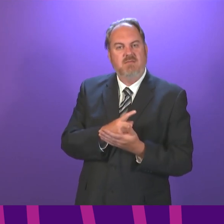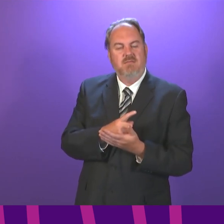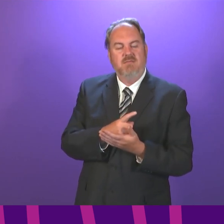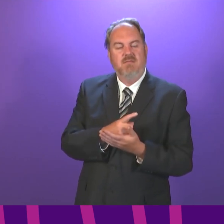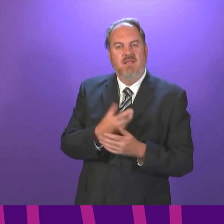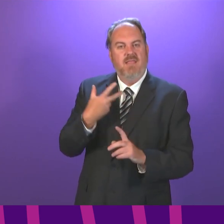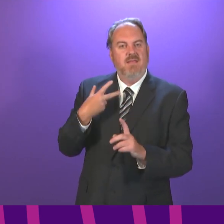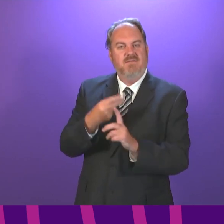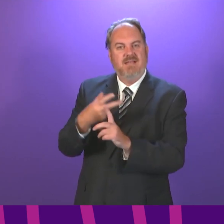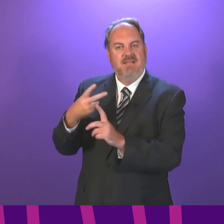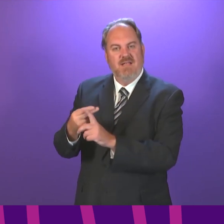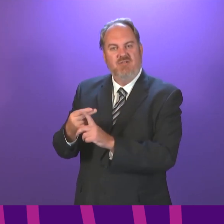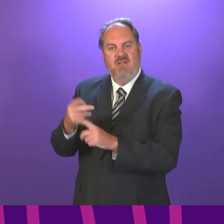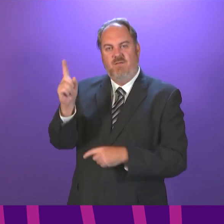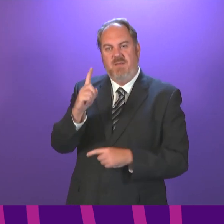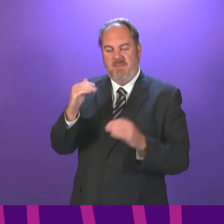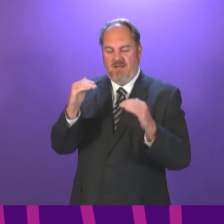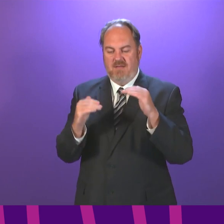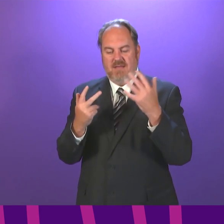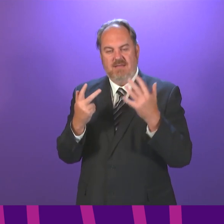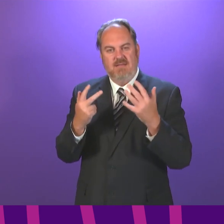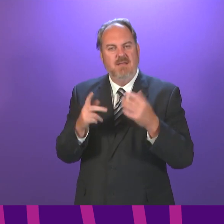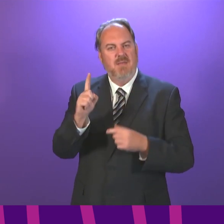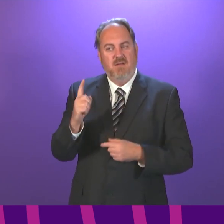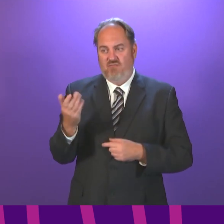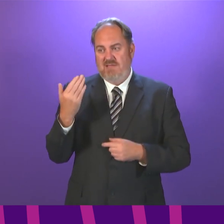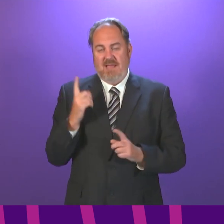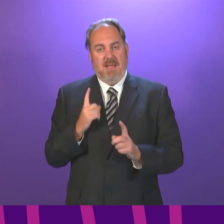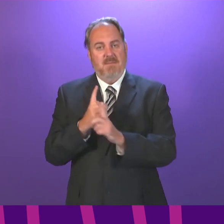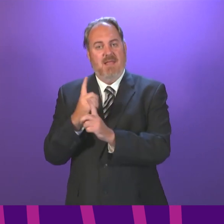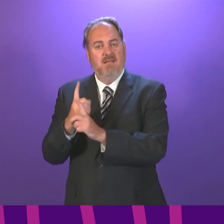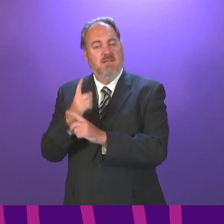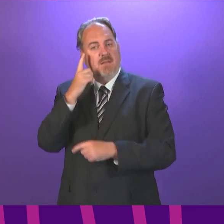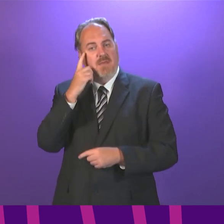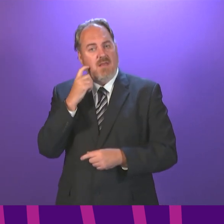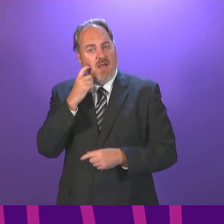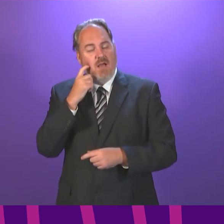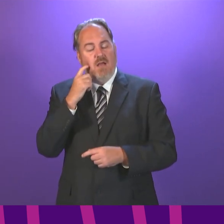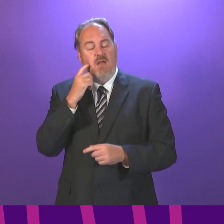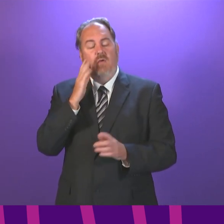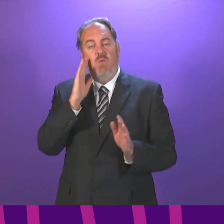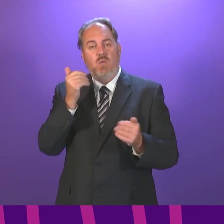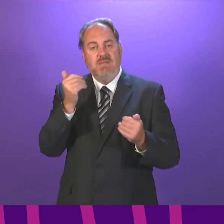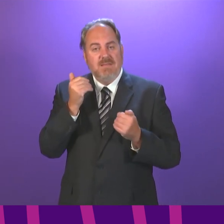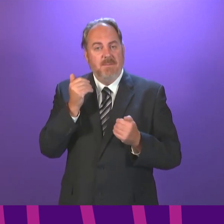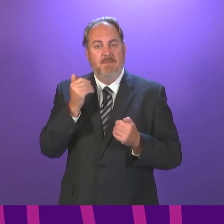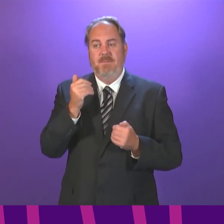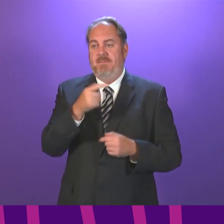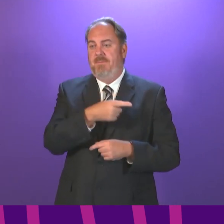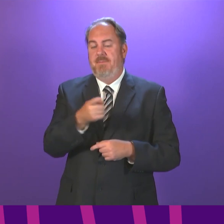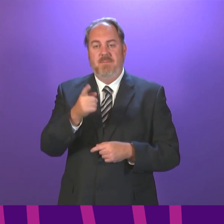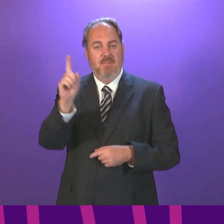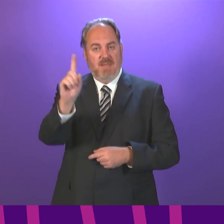vaccination for under-18s. I recently met some young people with autism in East Kilbride, and we discussed the